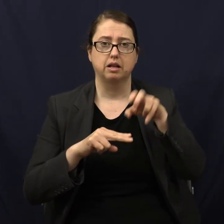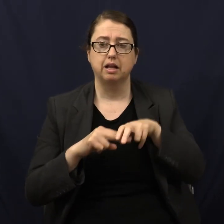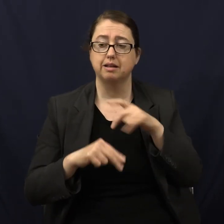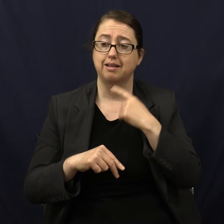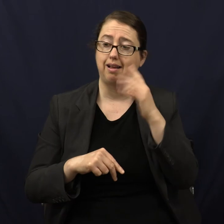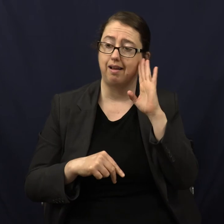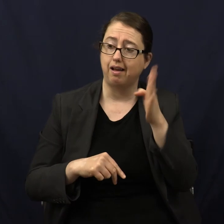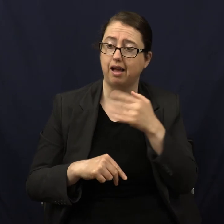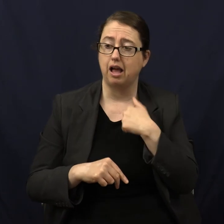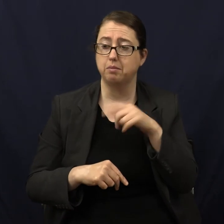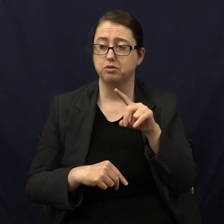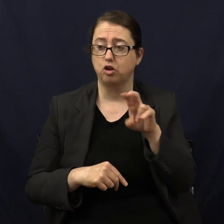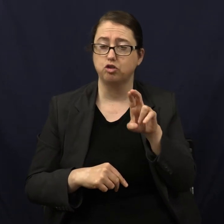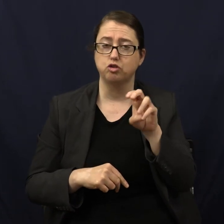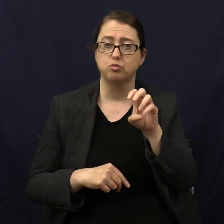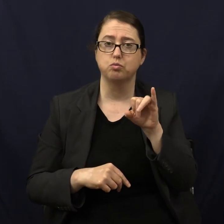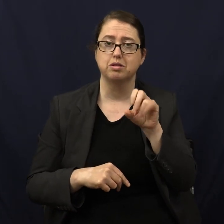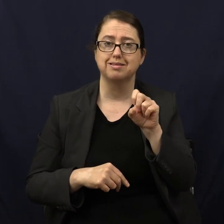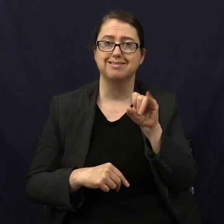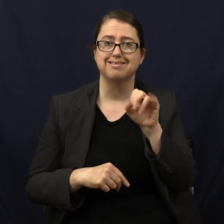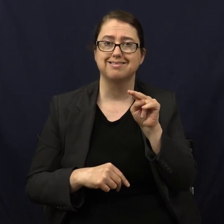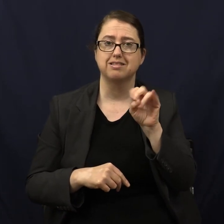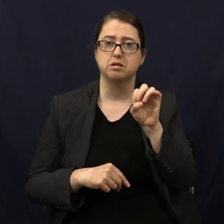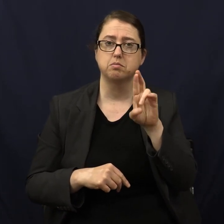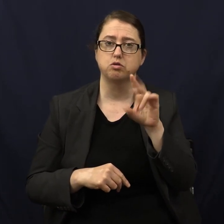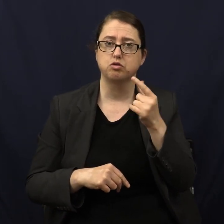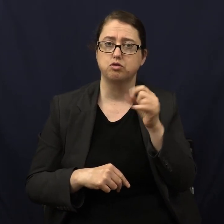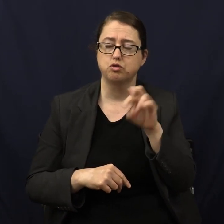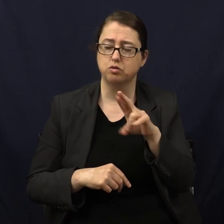Dr. Riesenberger. How can I help you? Well, I'm blind and I'm thinking,